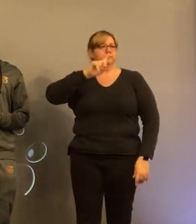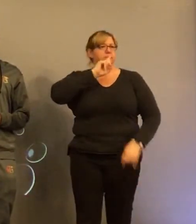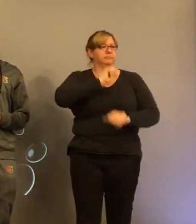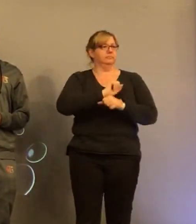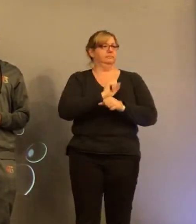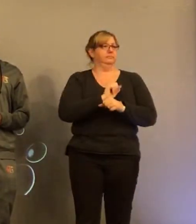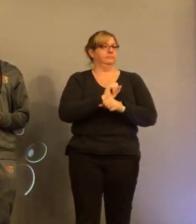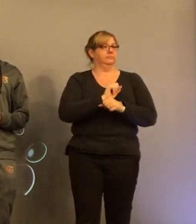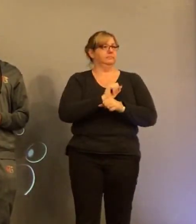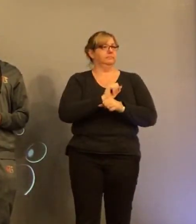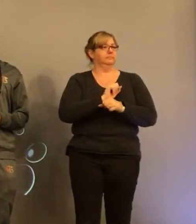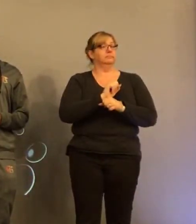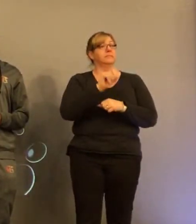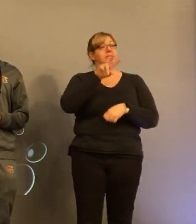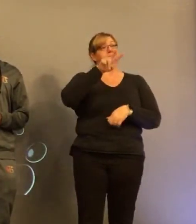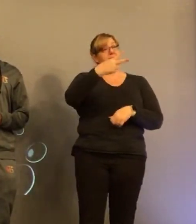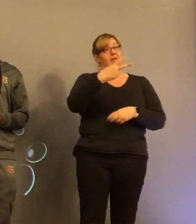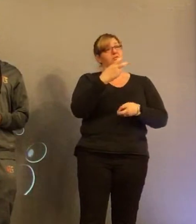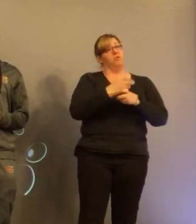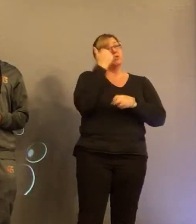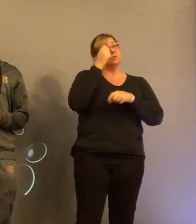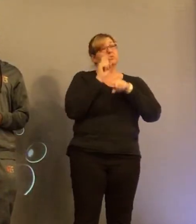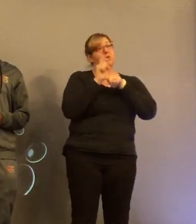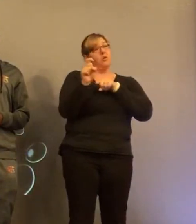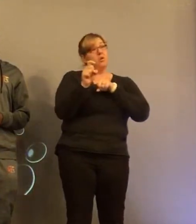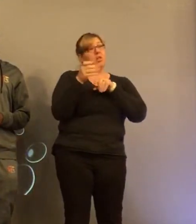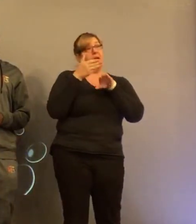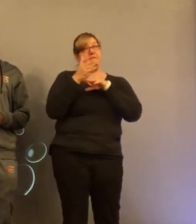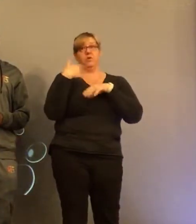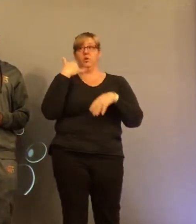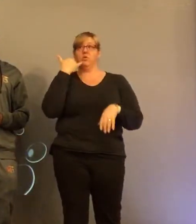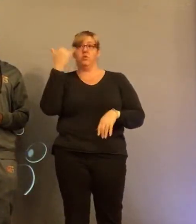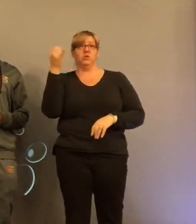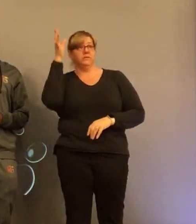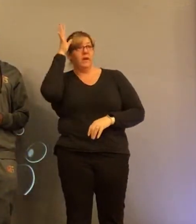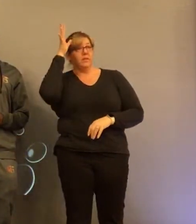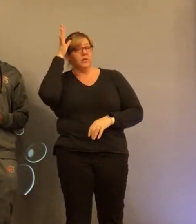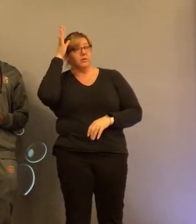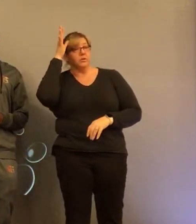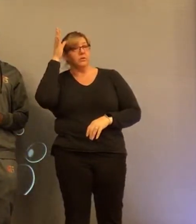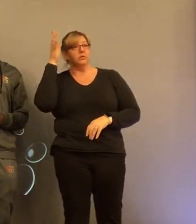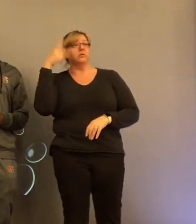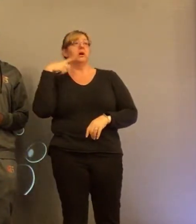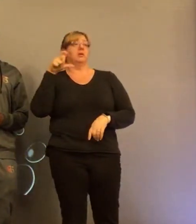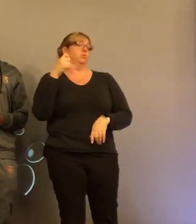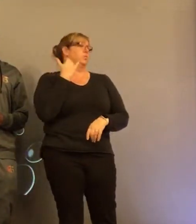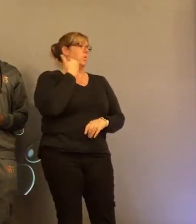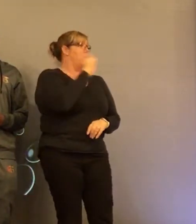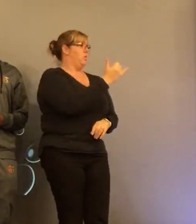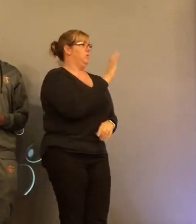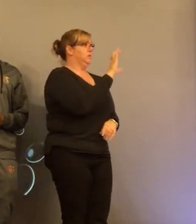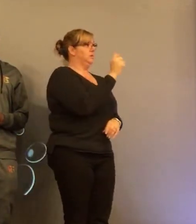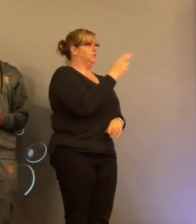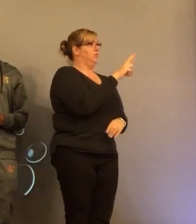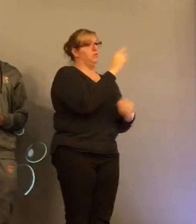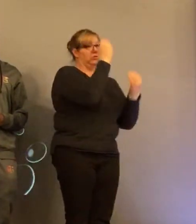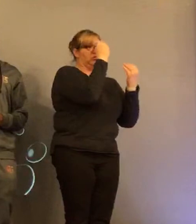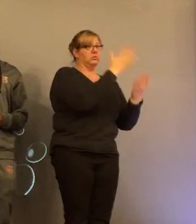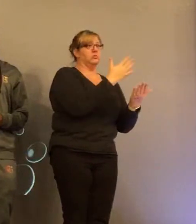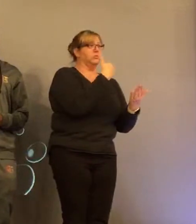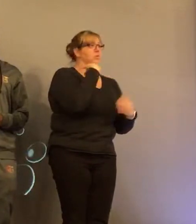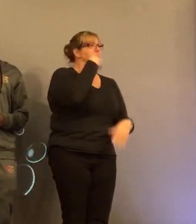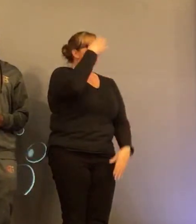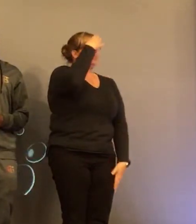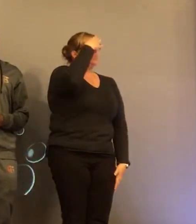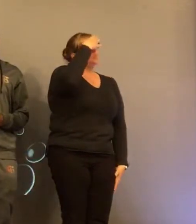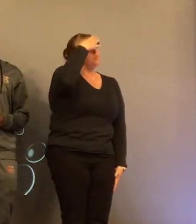the second hardest call I had to make after calling his dad was calling CSDR because I knew the impact